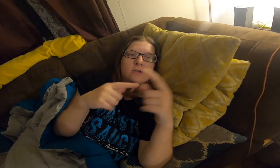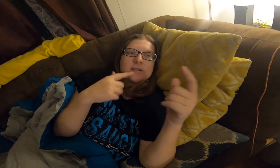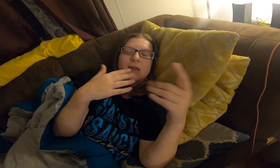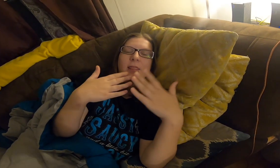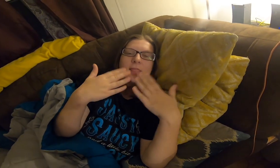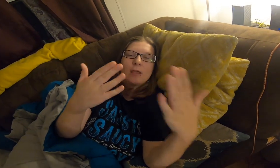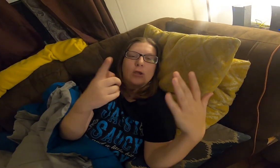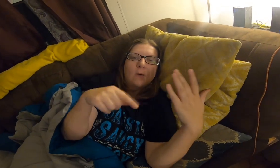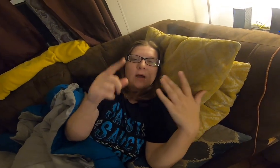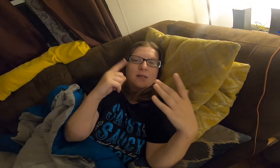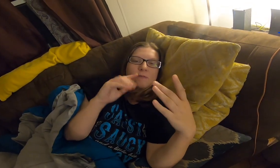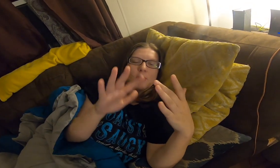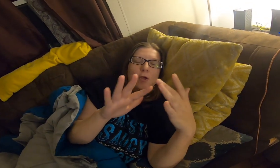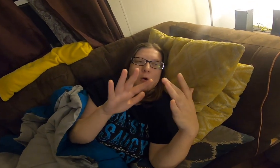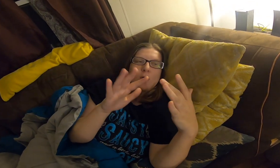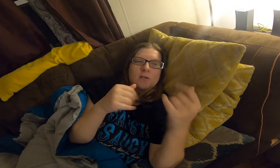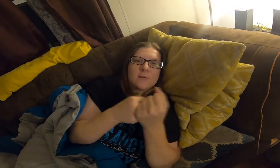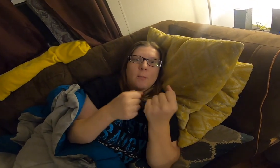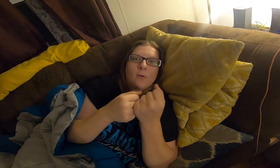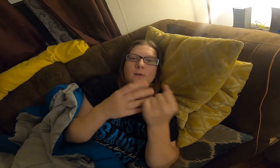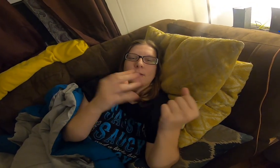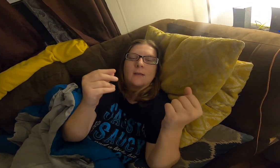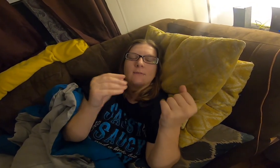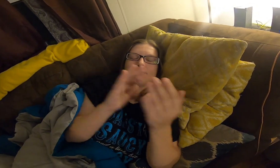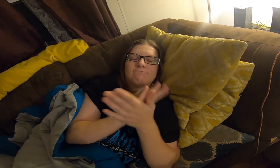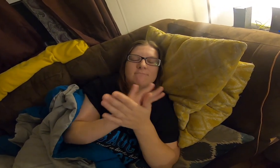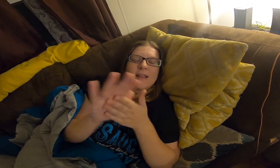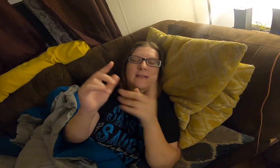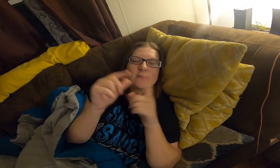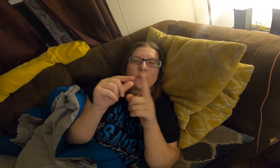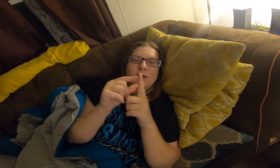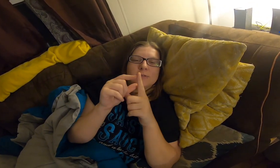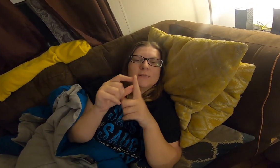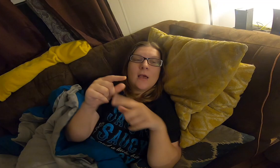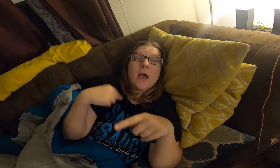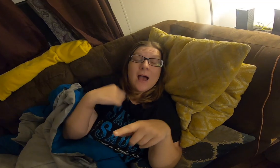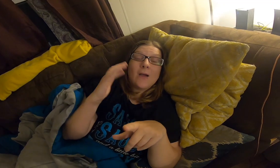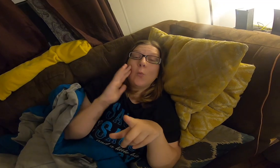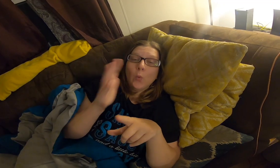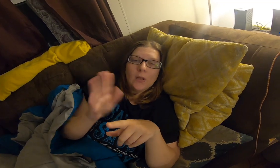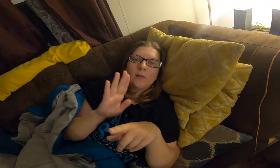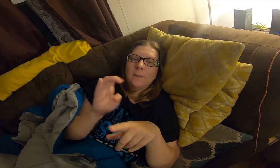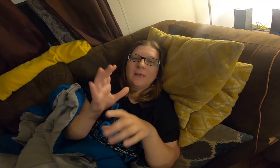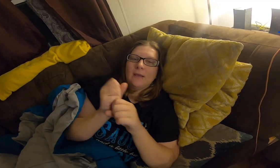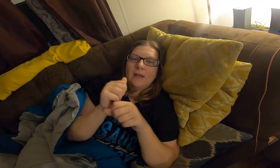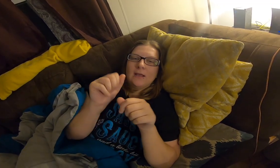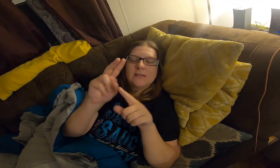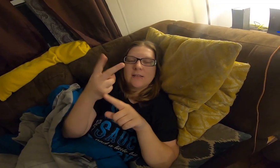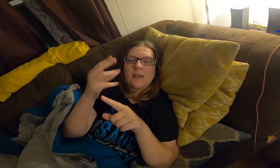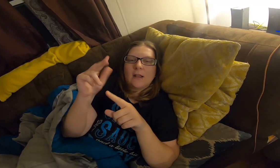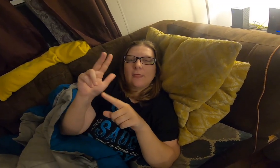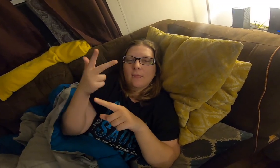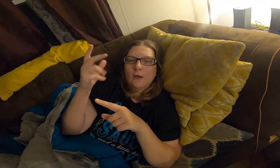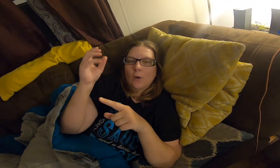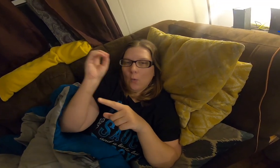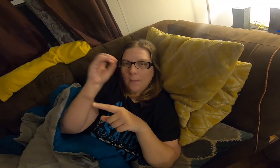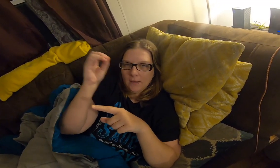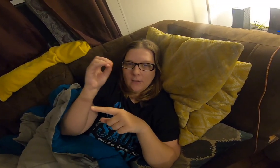to say thank you guys for your support and nice words i will be getting a second and third opinion